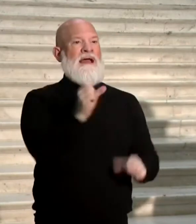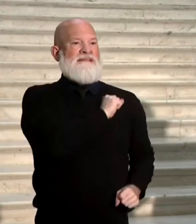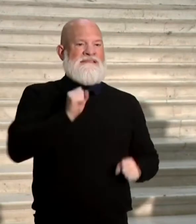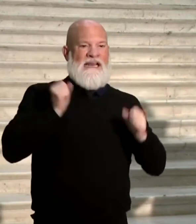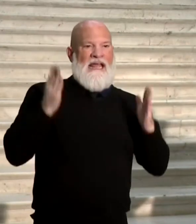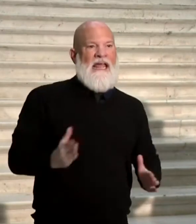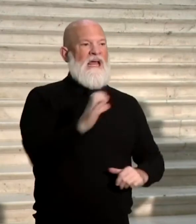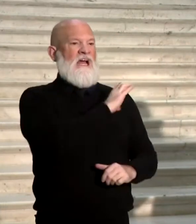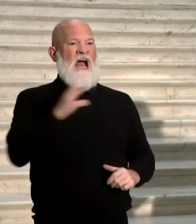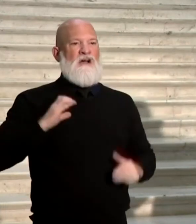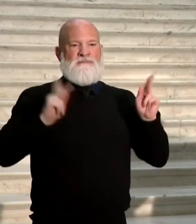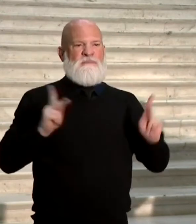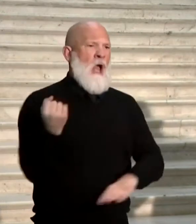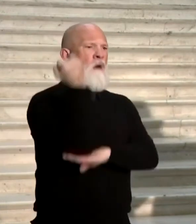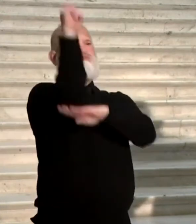the electors being seated.